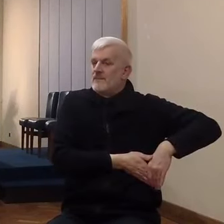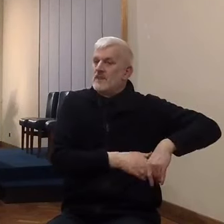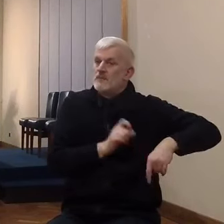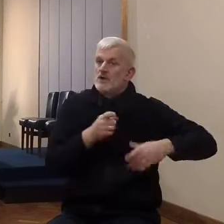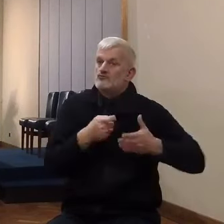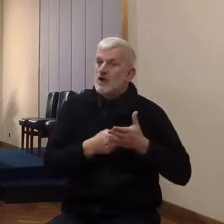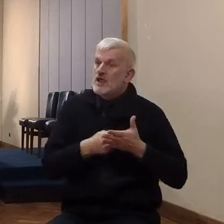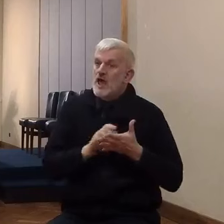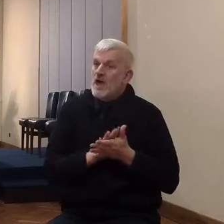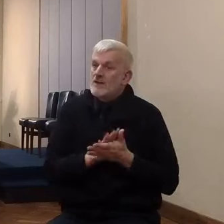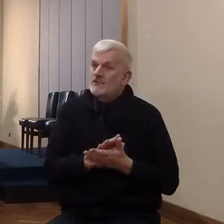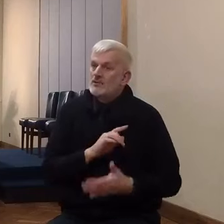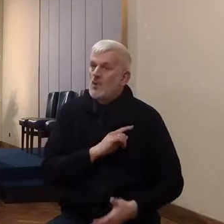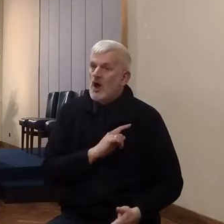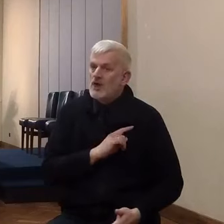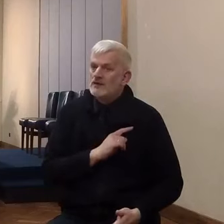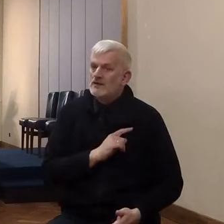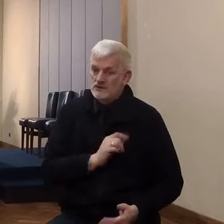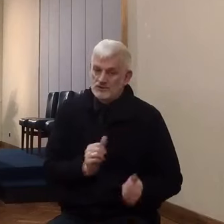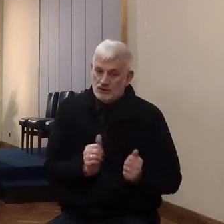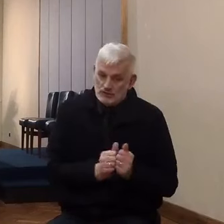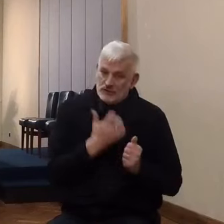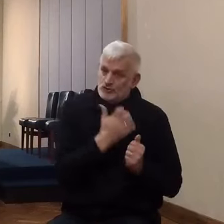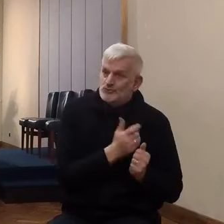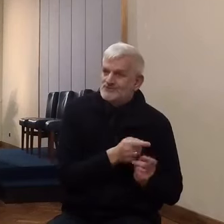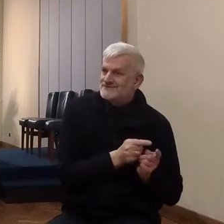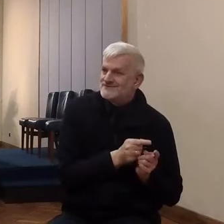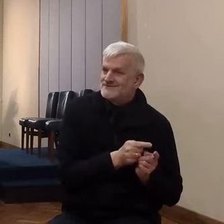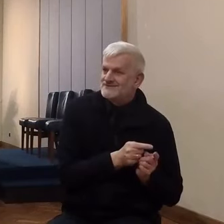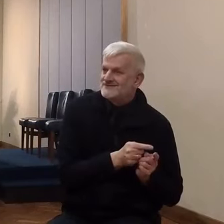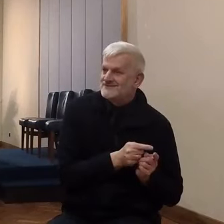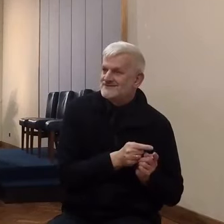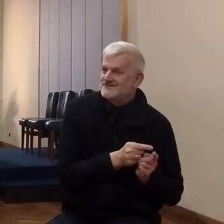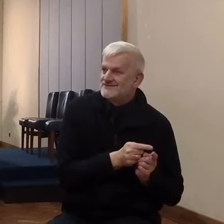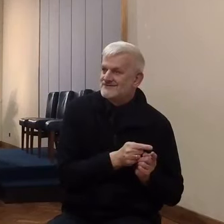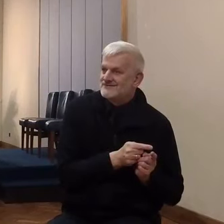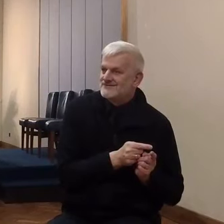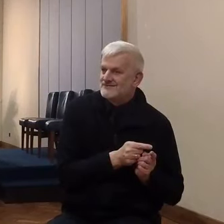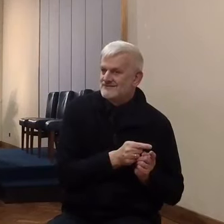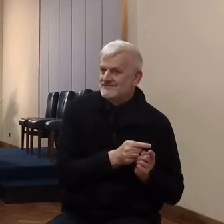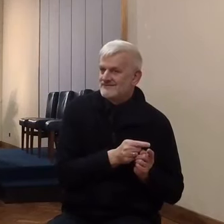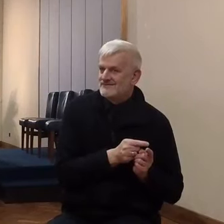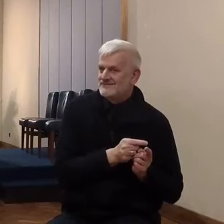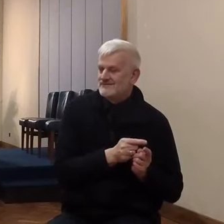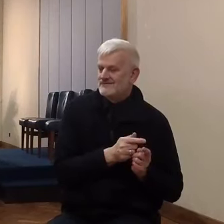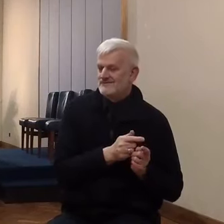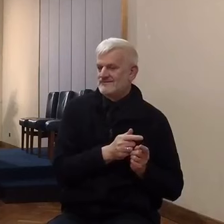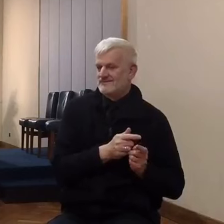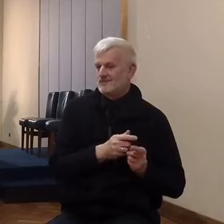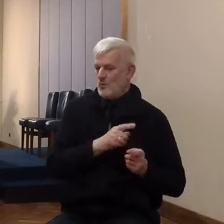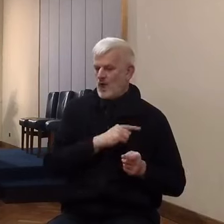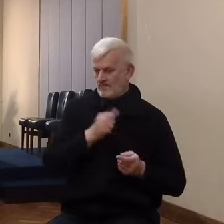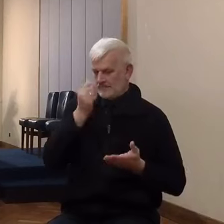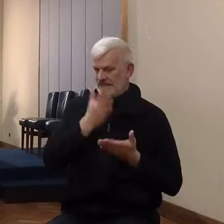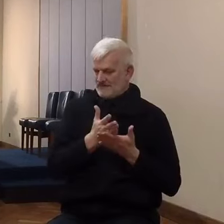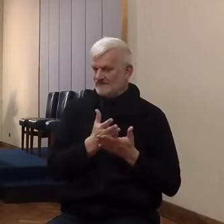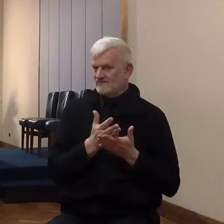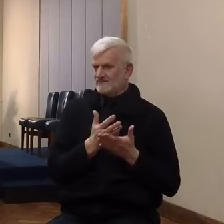we'll see this, and she come to believe in the children of Israel. And when she heard that trumpet or that